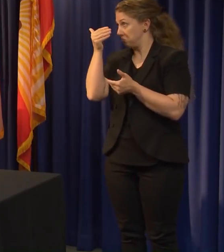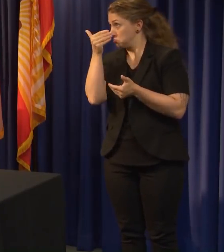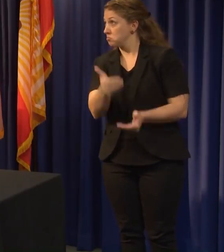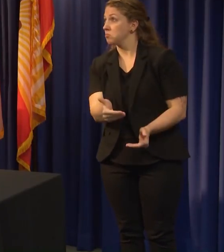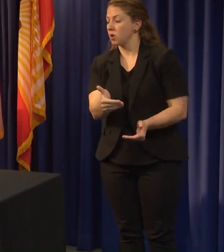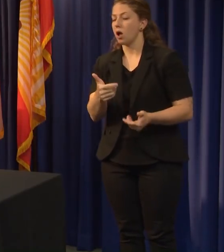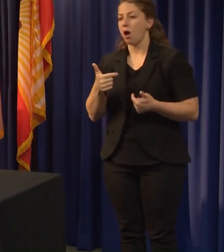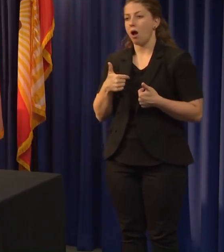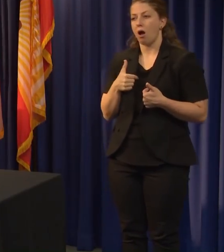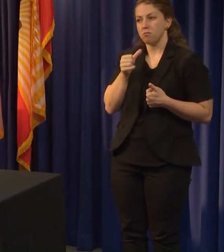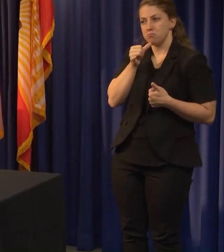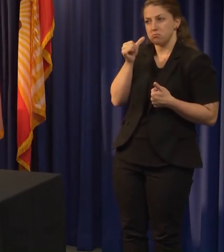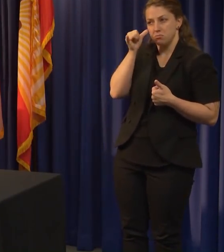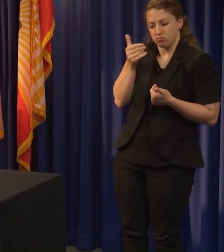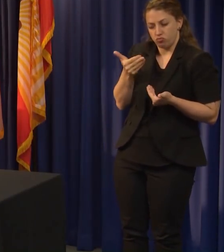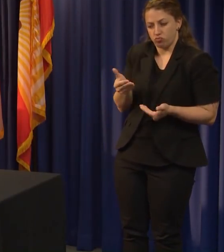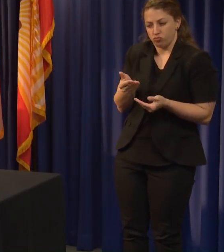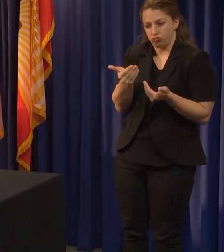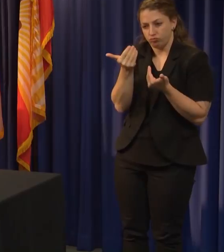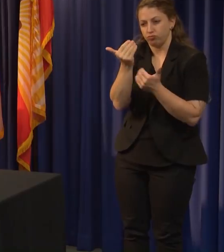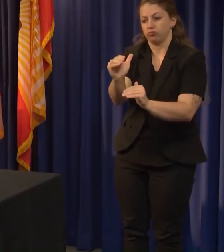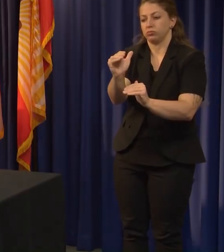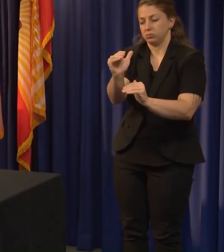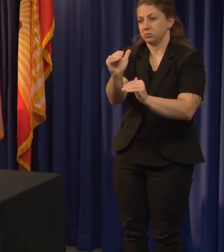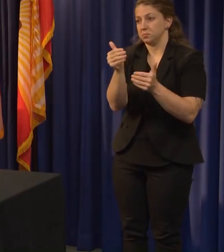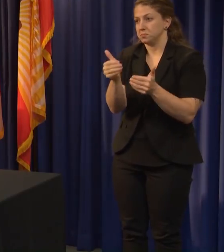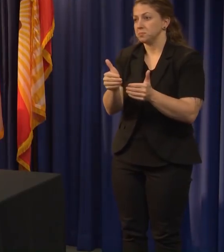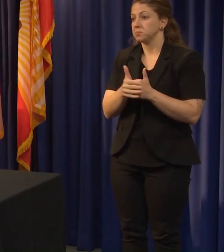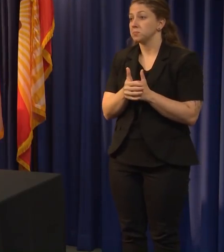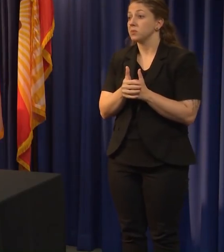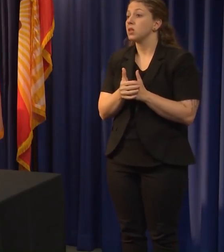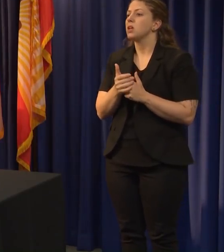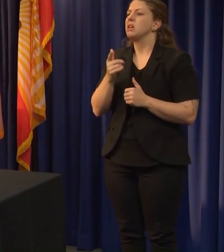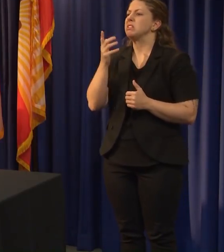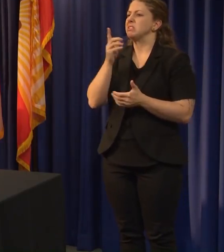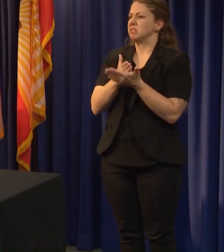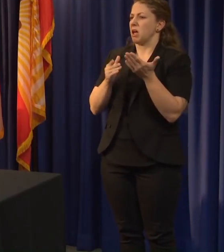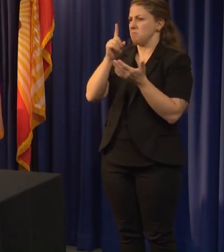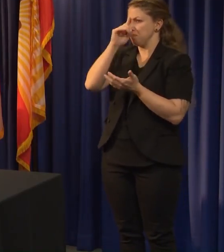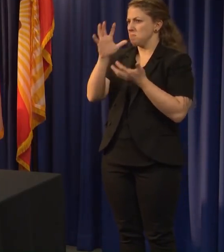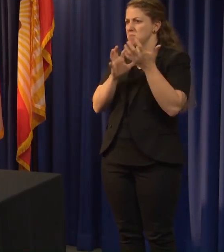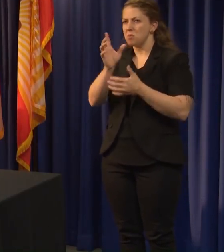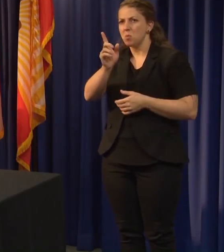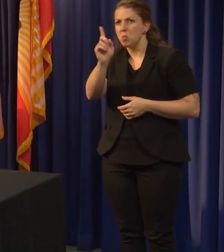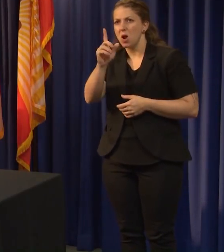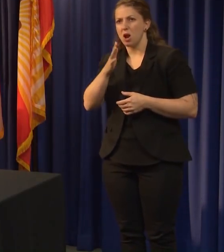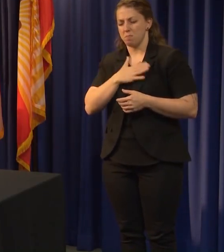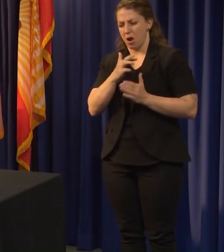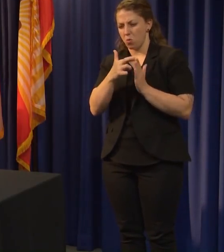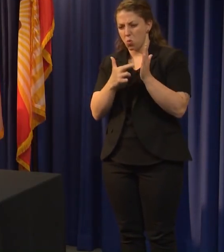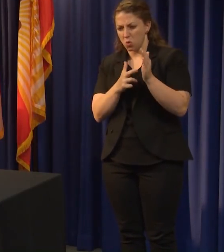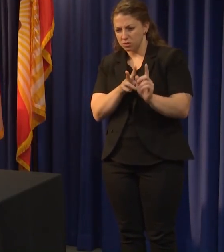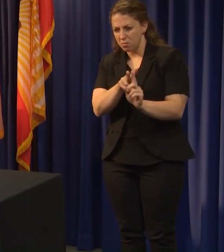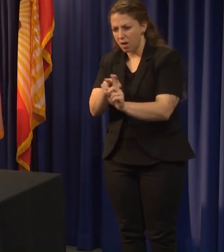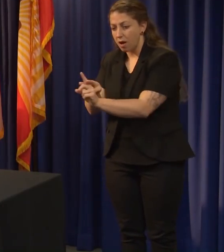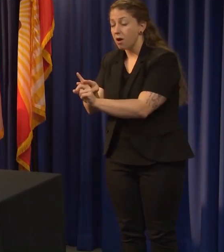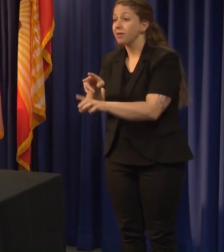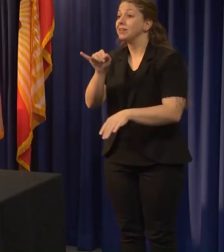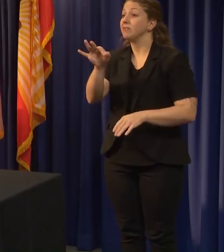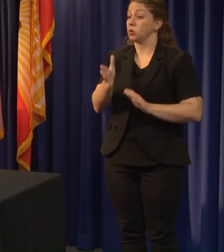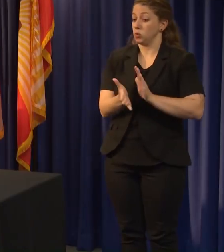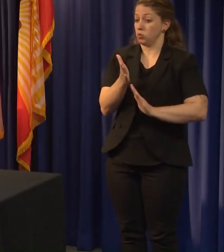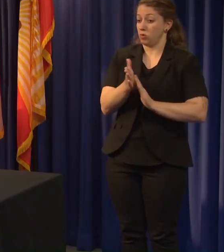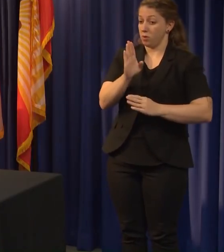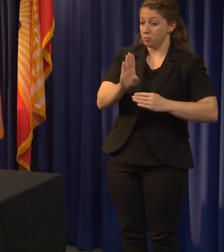There's been some confusion as to what establishments my restrictions affect, so let me be clear. If you operate a socially driven business or organization,